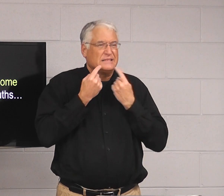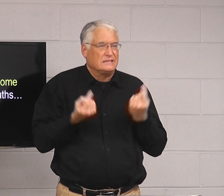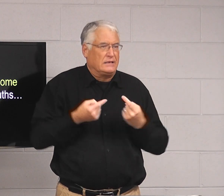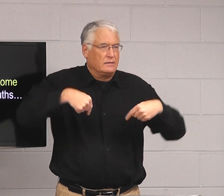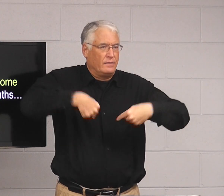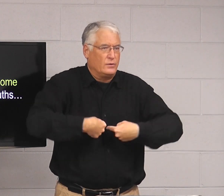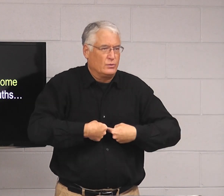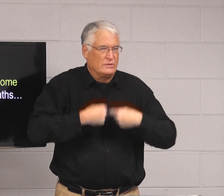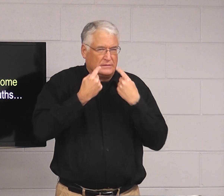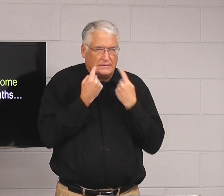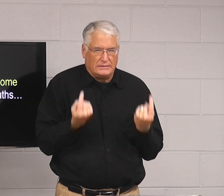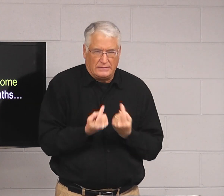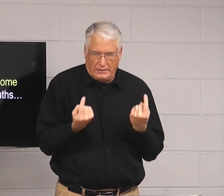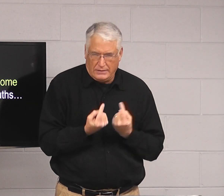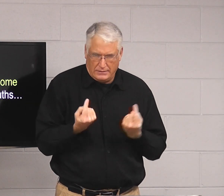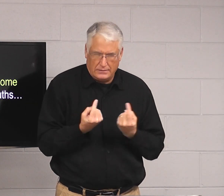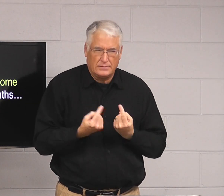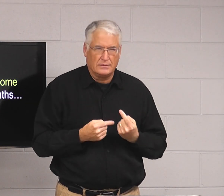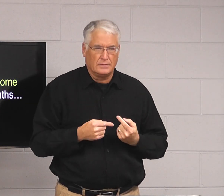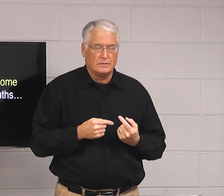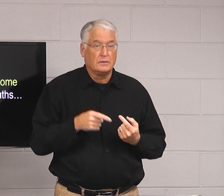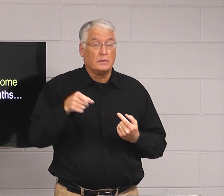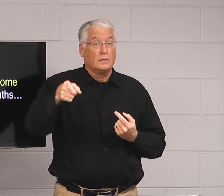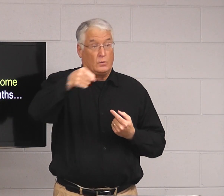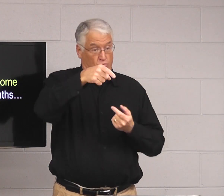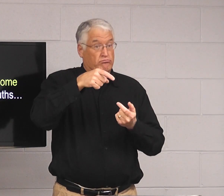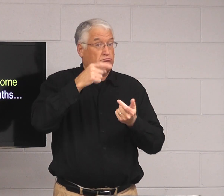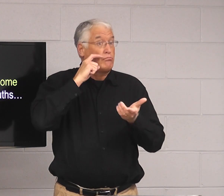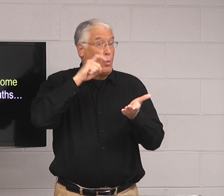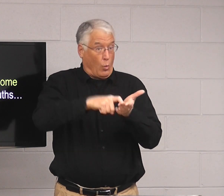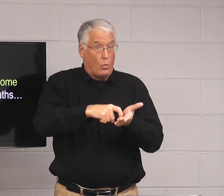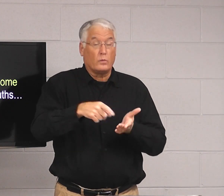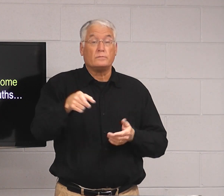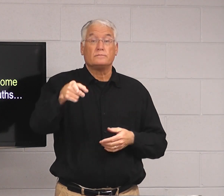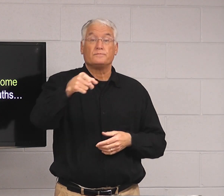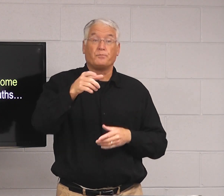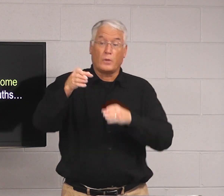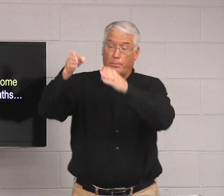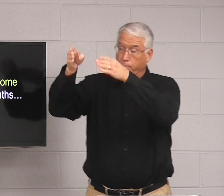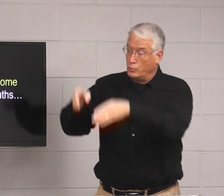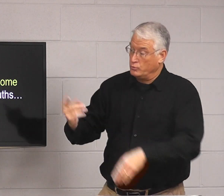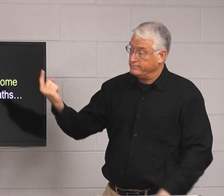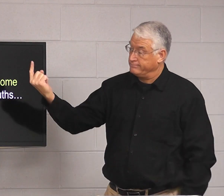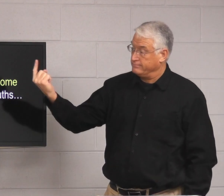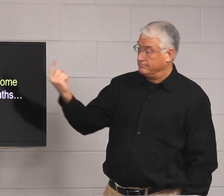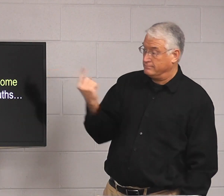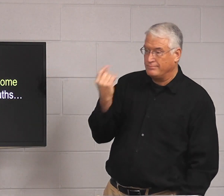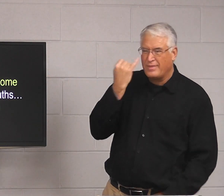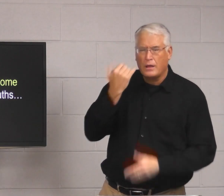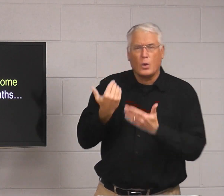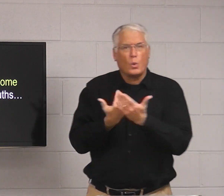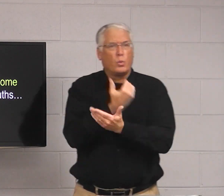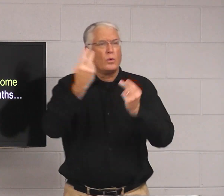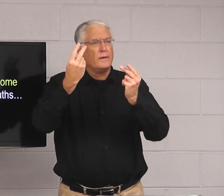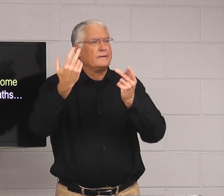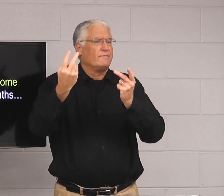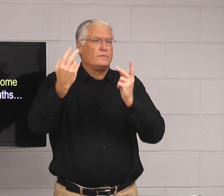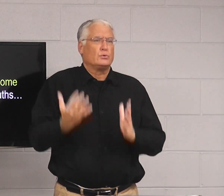inside. We all have sin. It's there. We all have sin. But you'll notice that a person comes to you